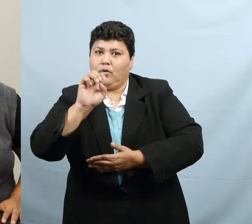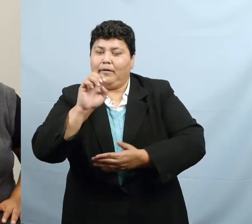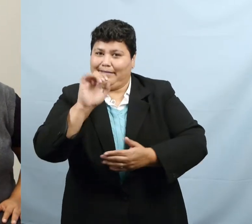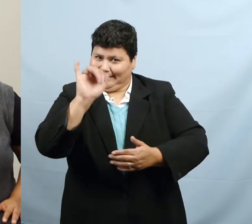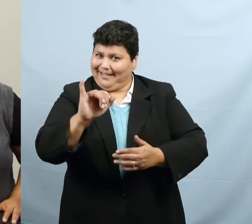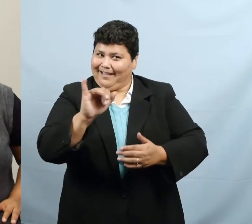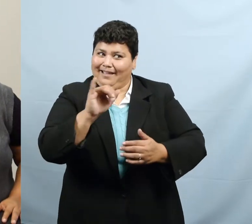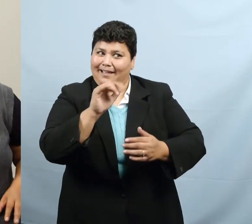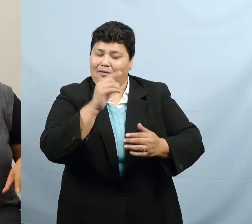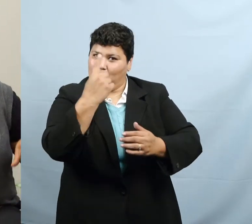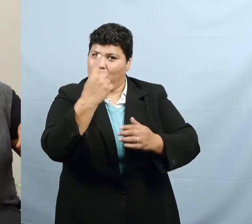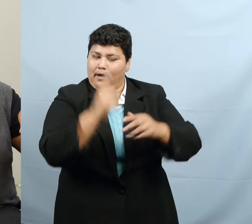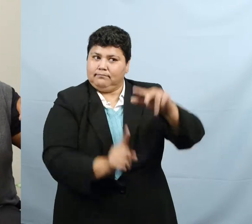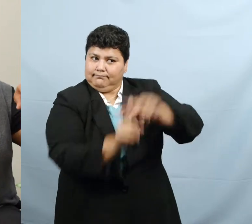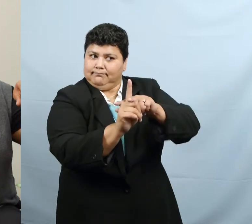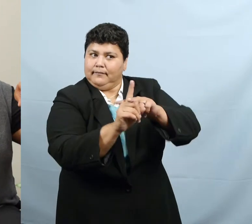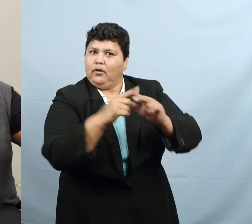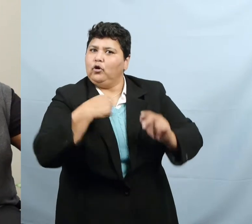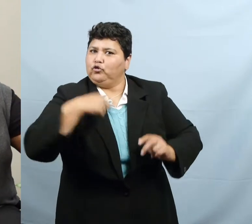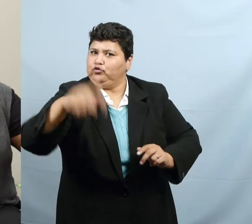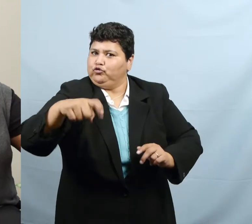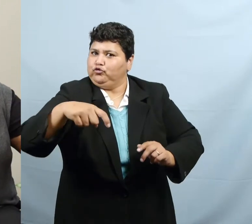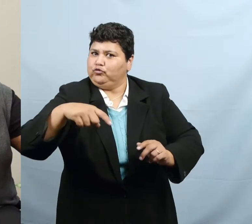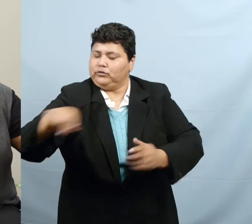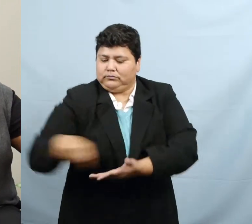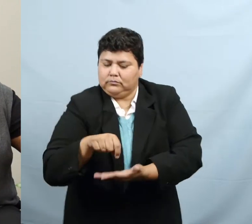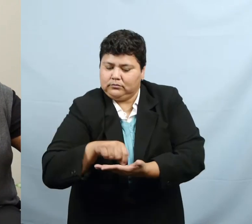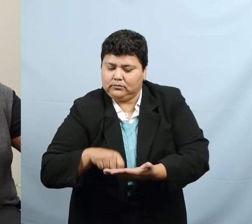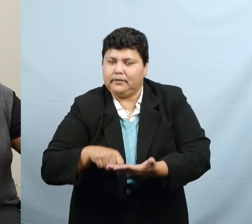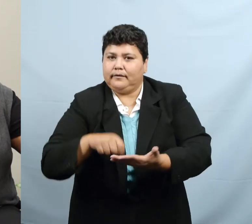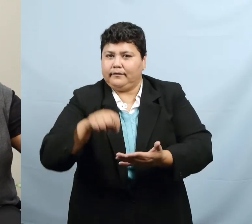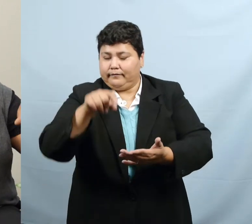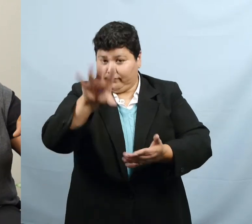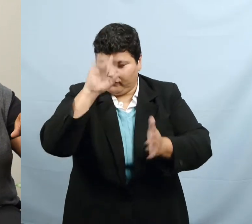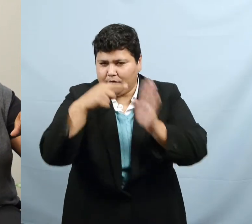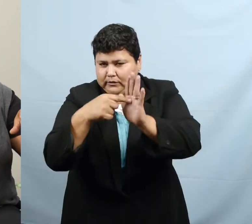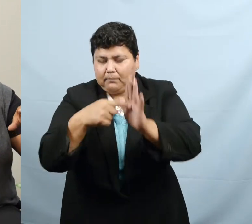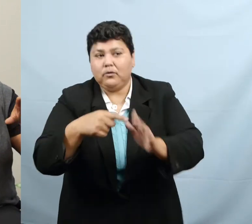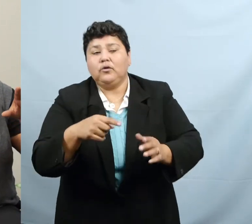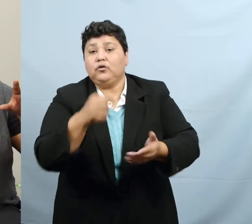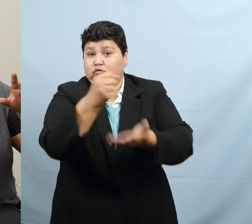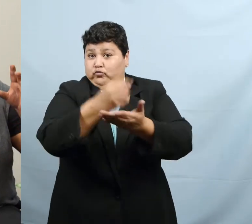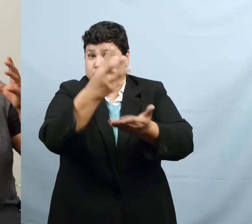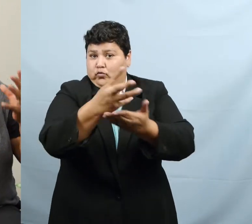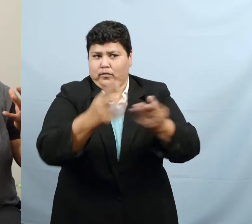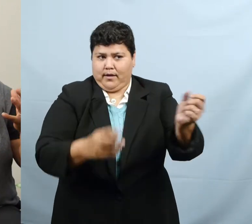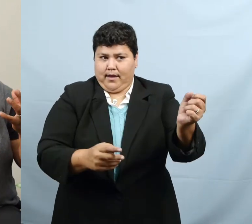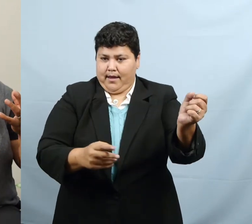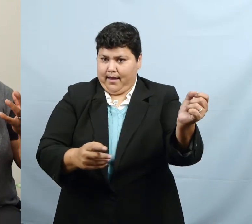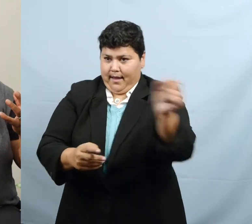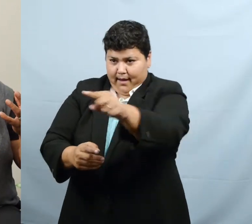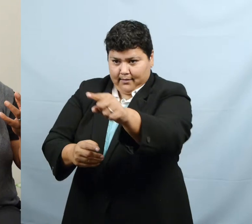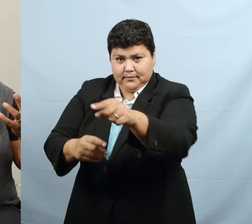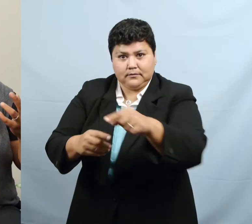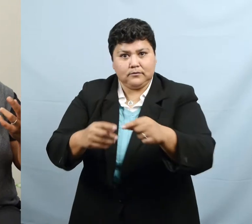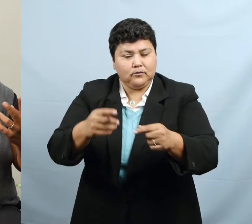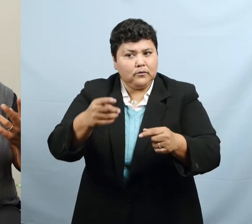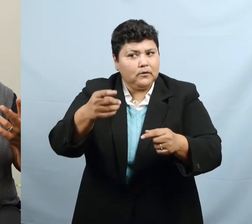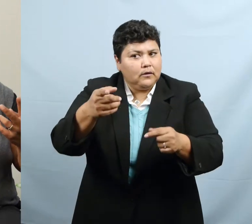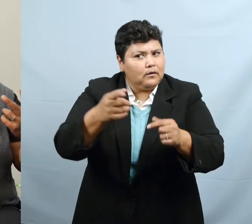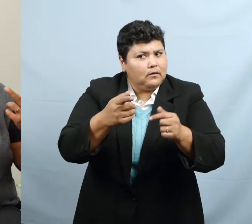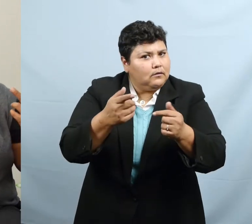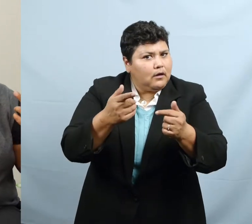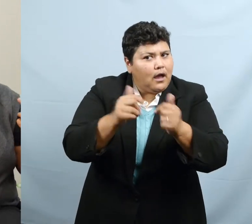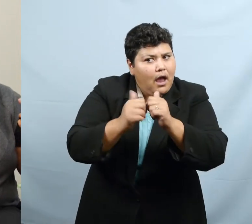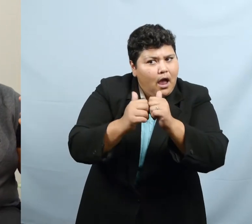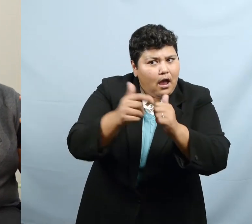instance, we arrived at a question where the social worker asked, how do you want to do the